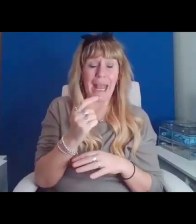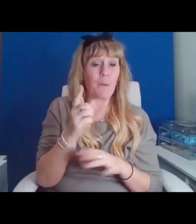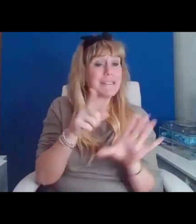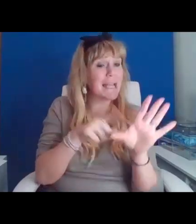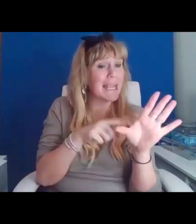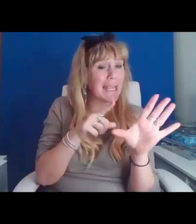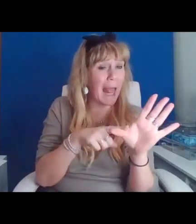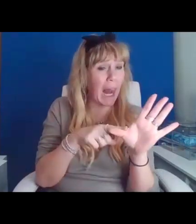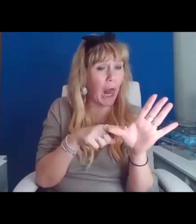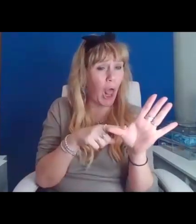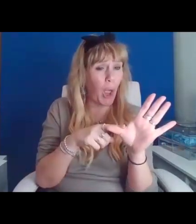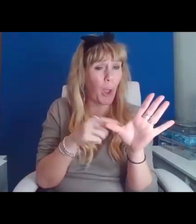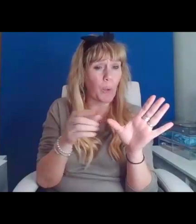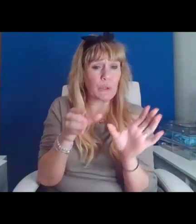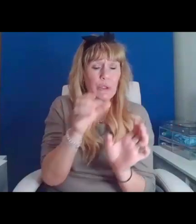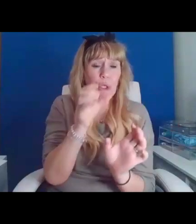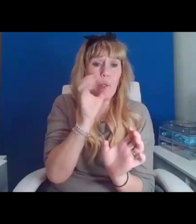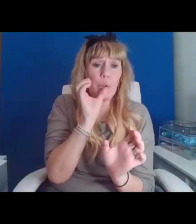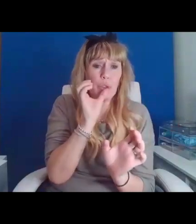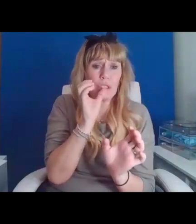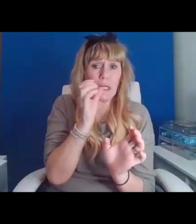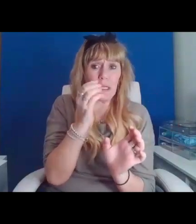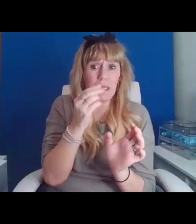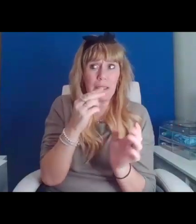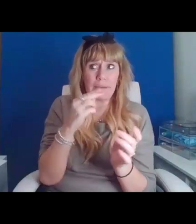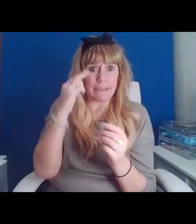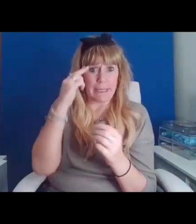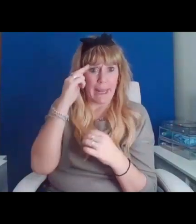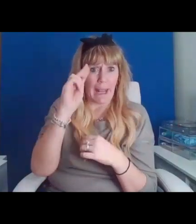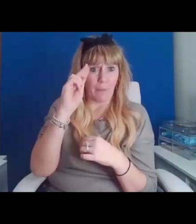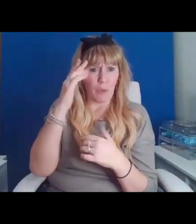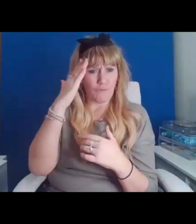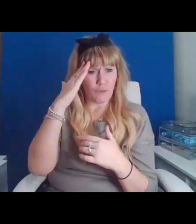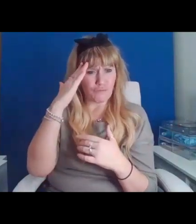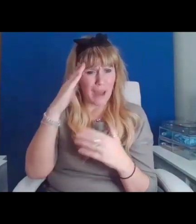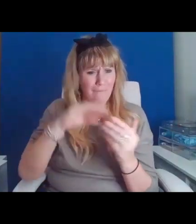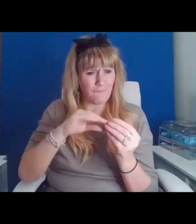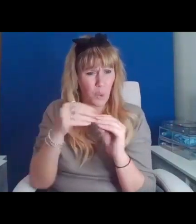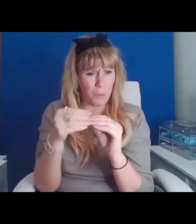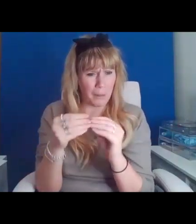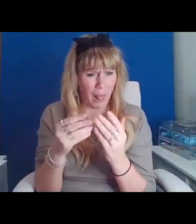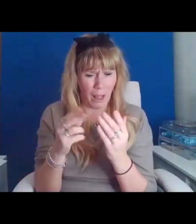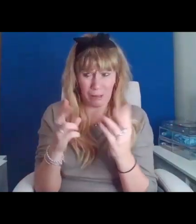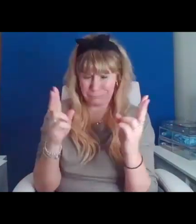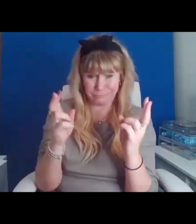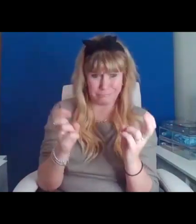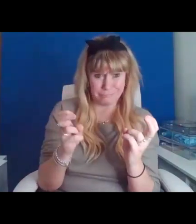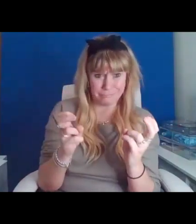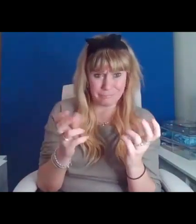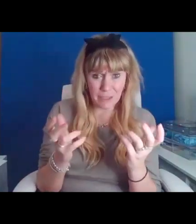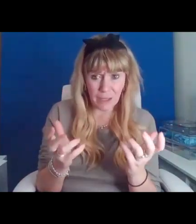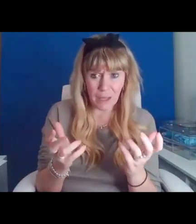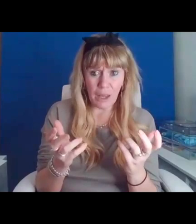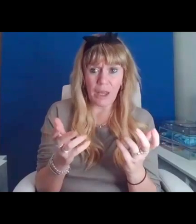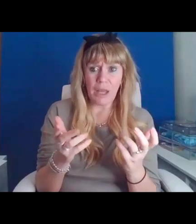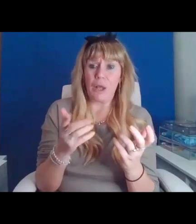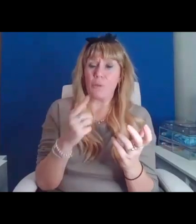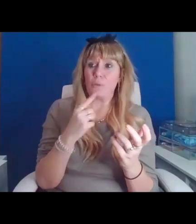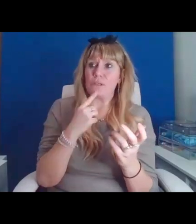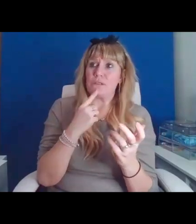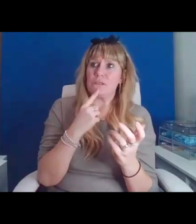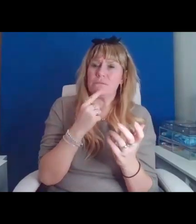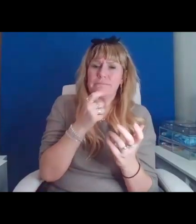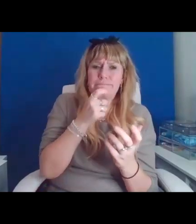branded as the one and only brain formula. Beneath which it whispered its claims to do those